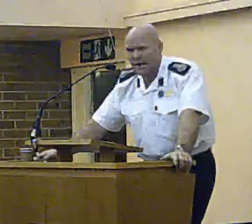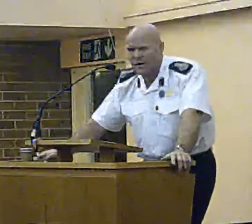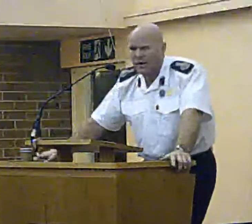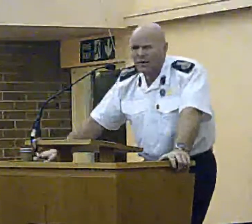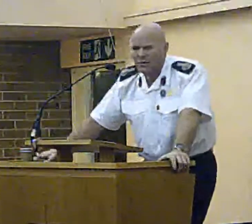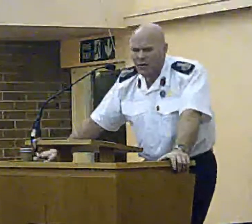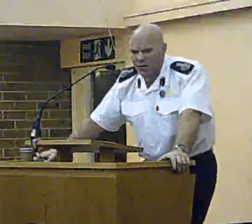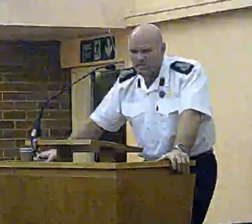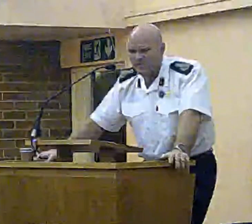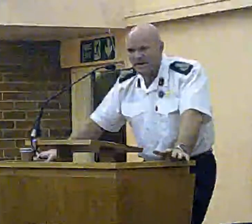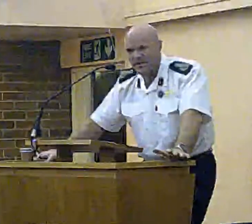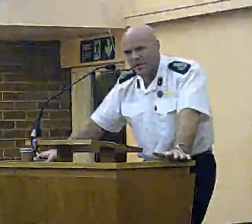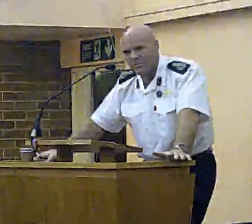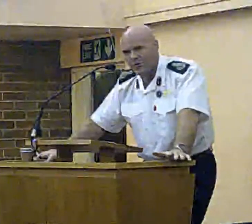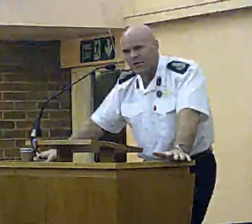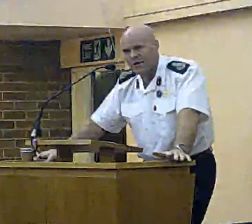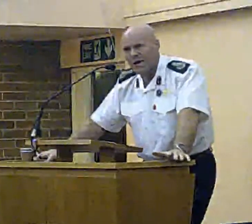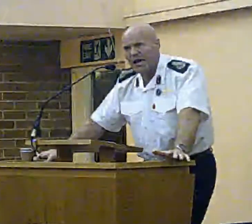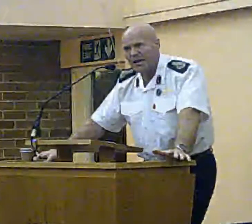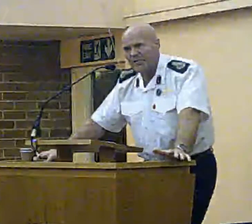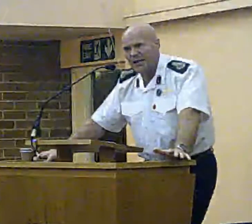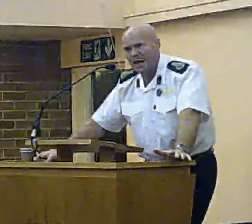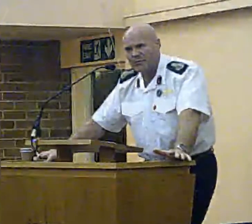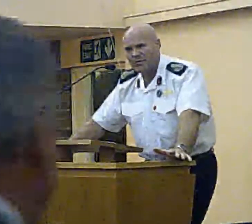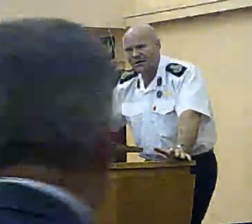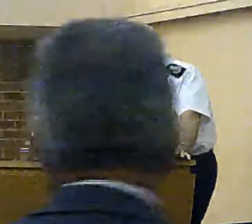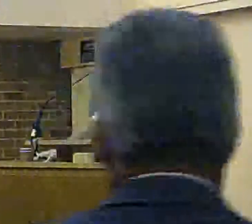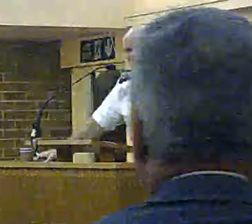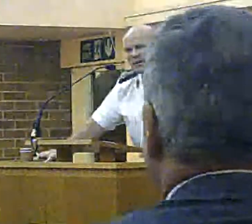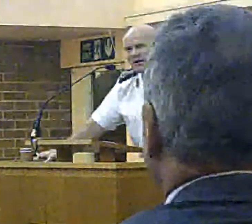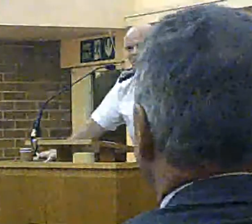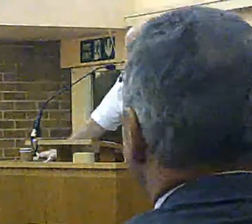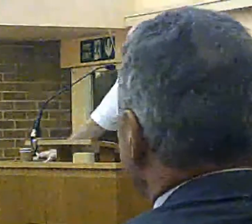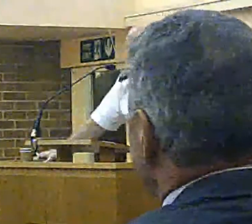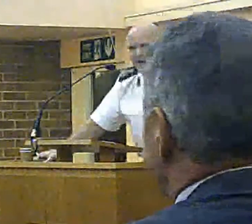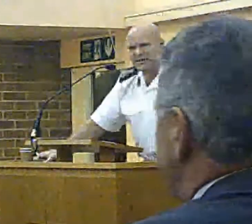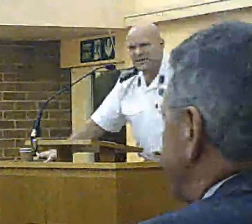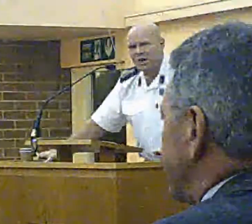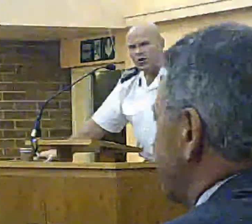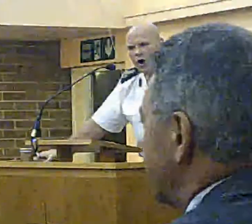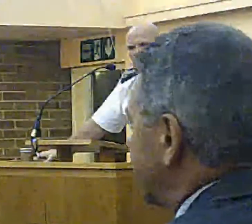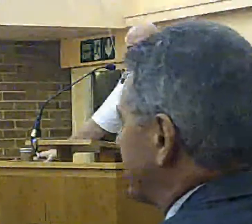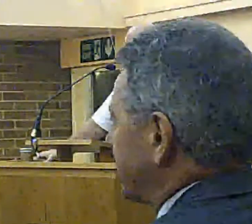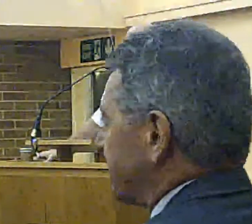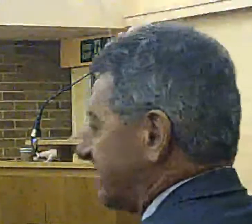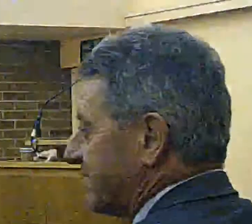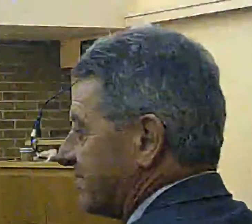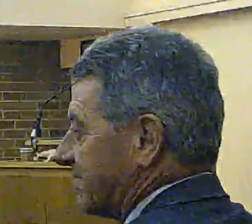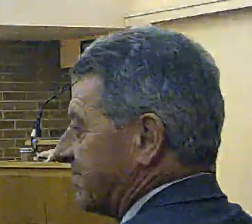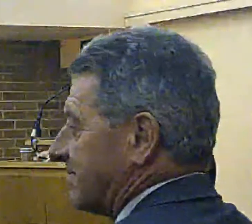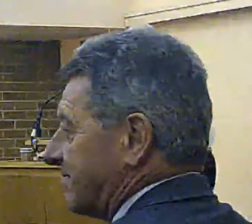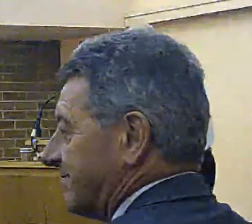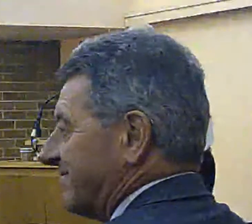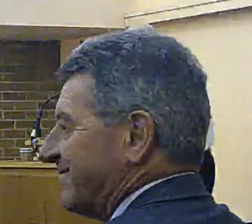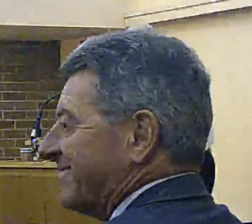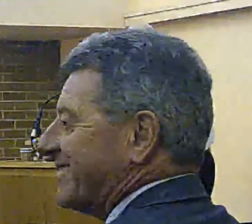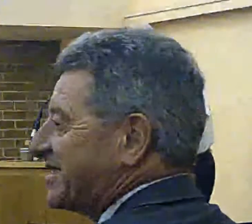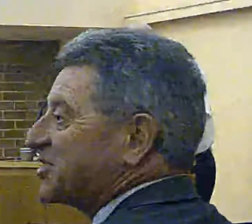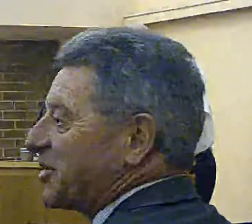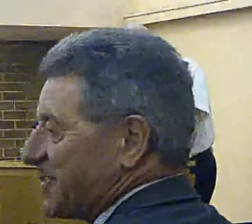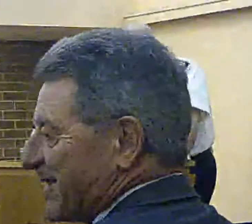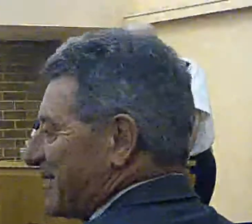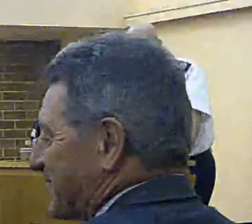speakers now, we've got up to make the same point. If the council elect not to release the land to the